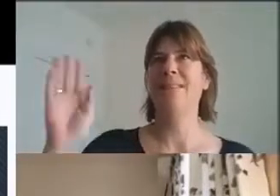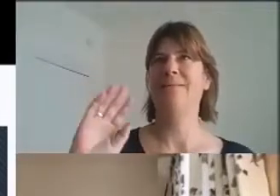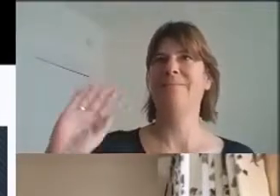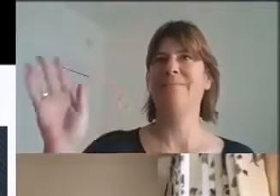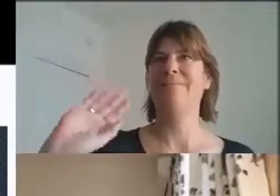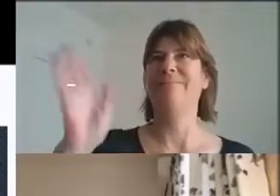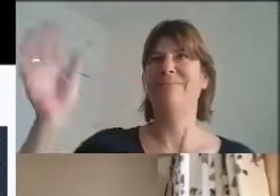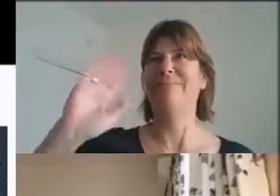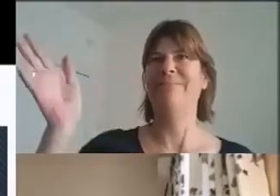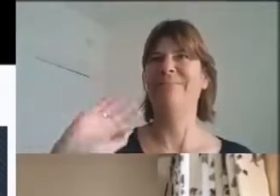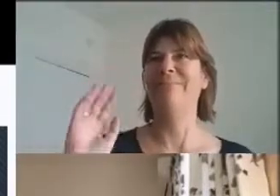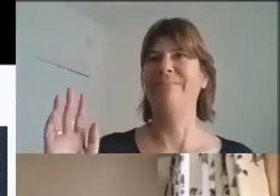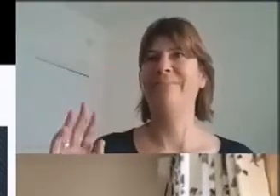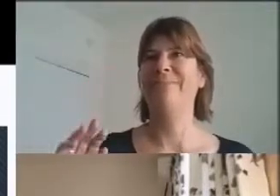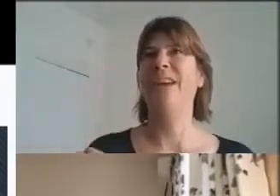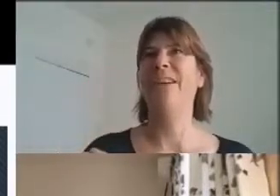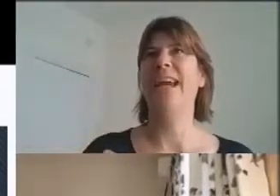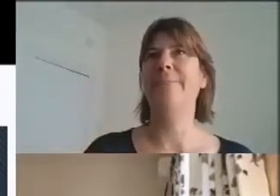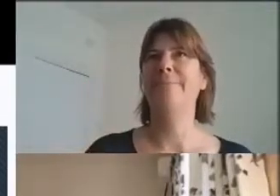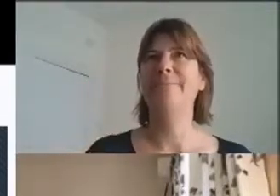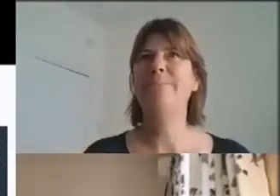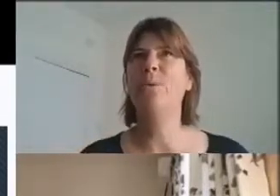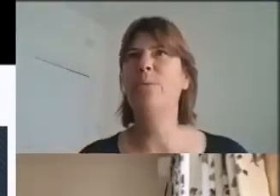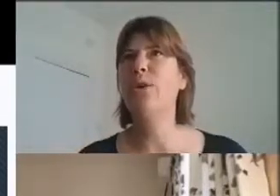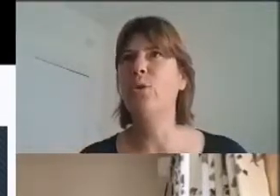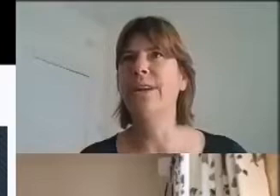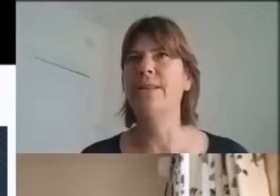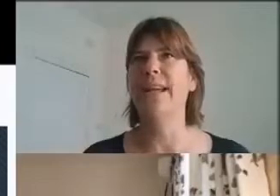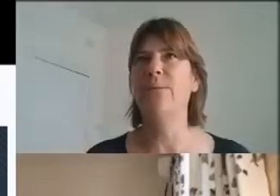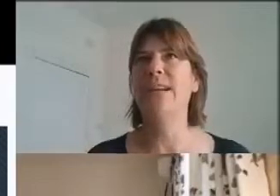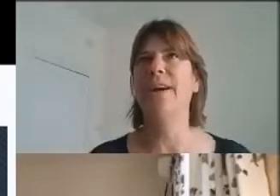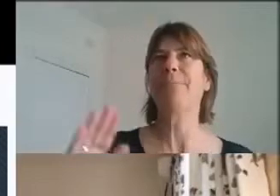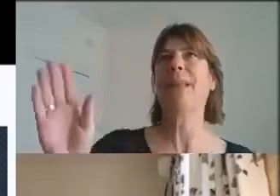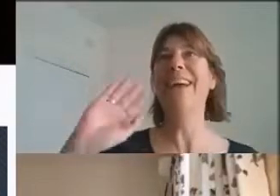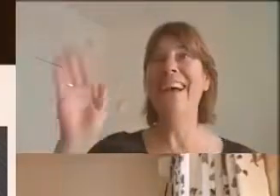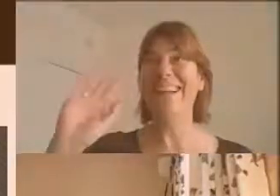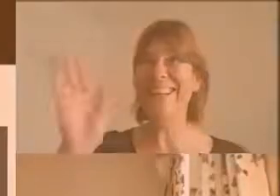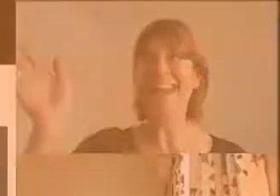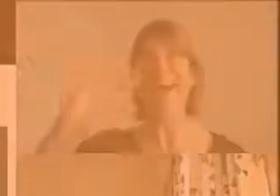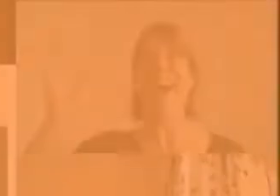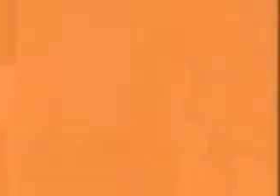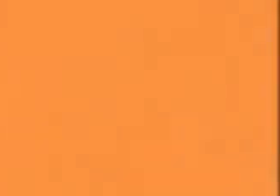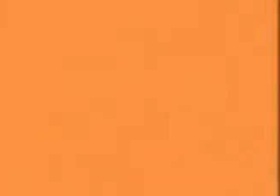about singing a song and then I'll sing the song? We're recording, so here we go.